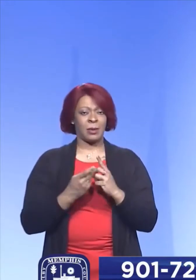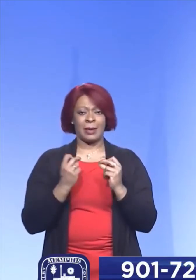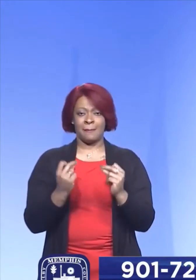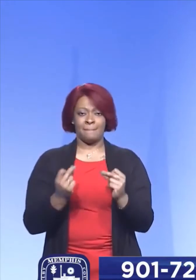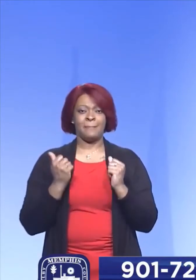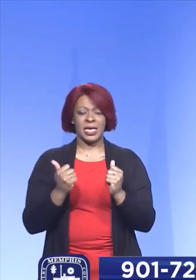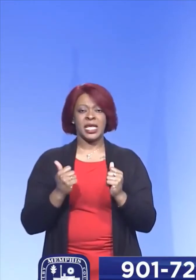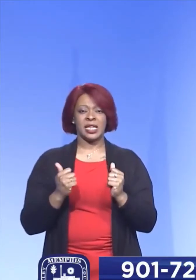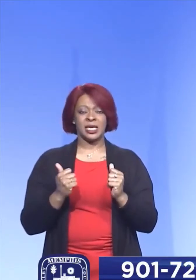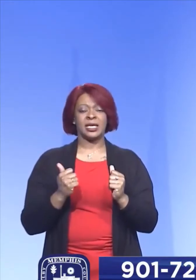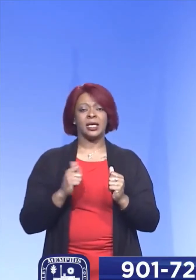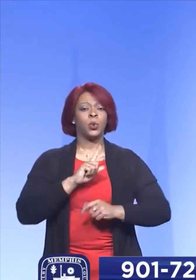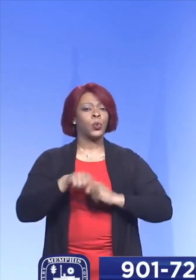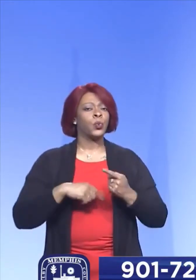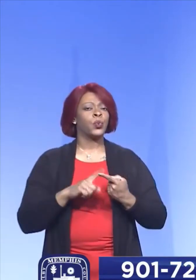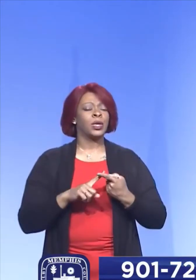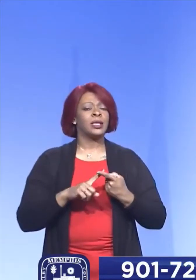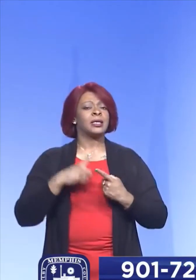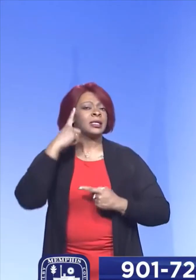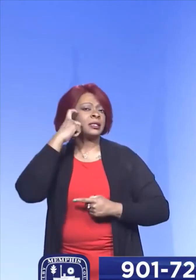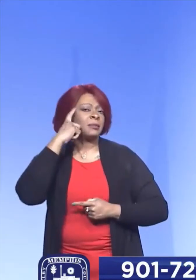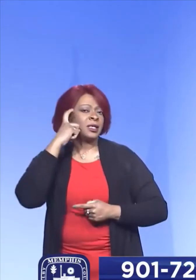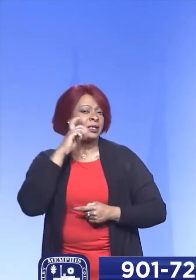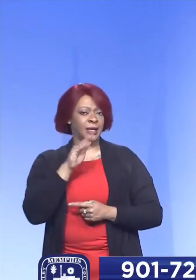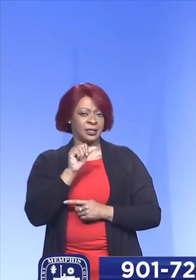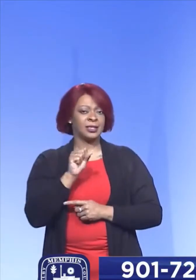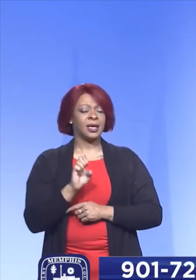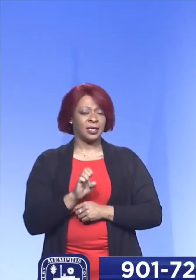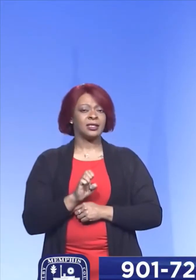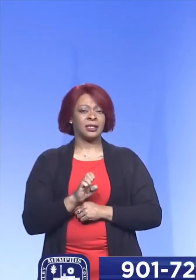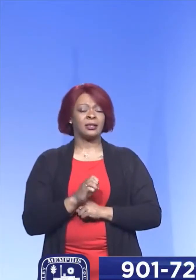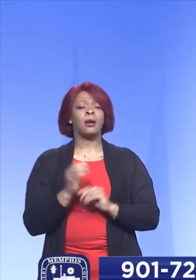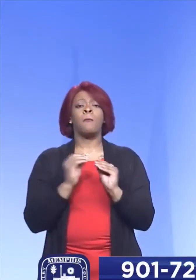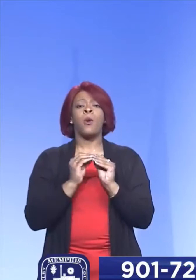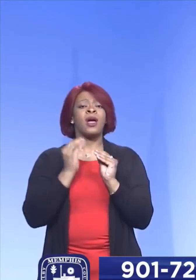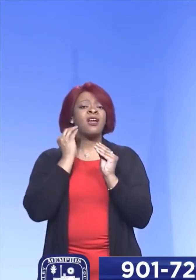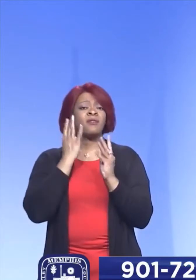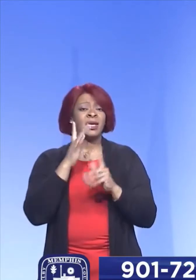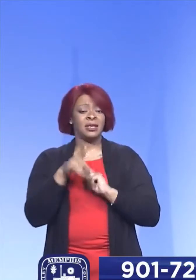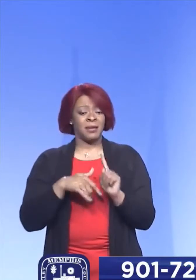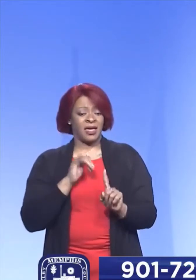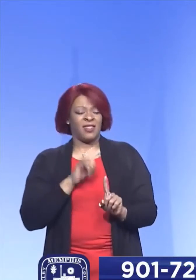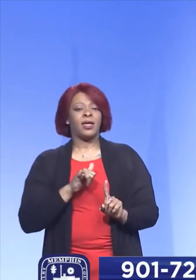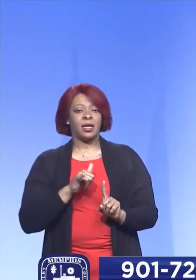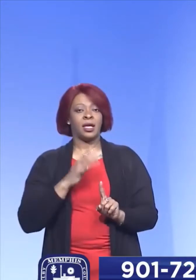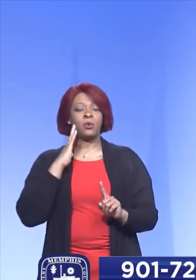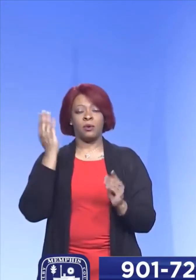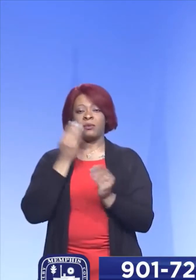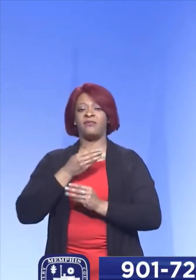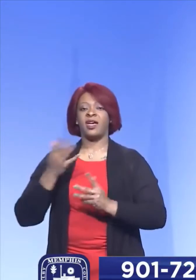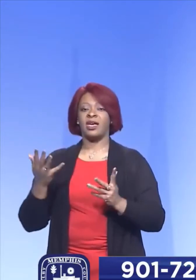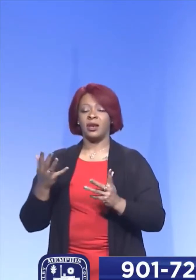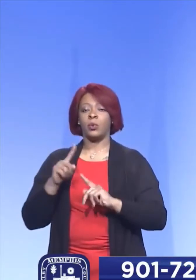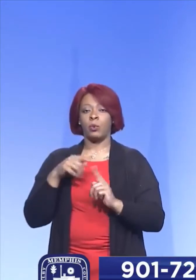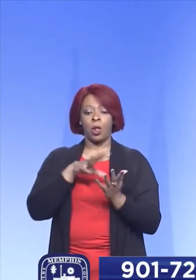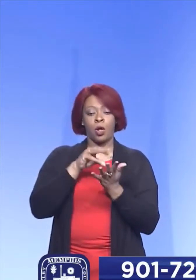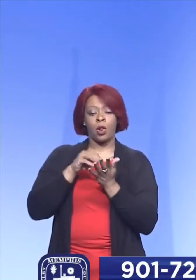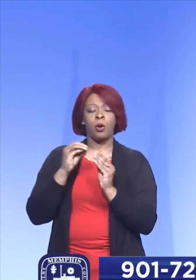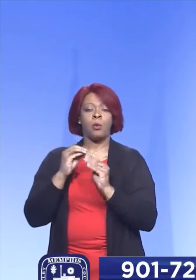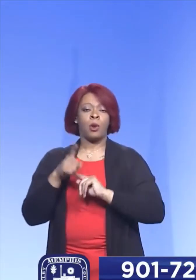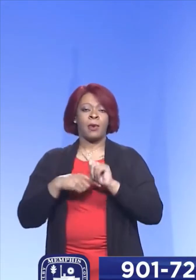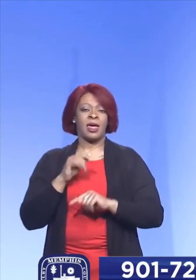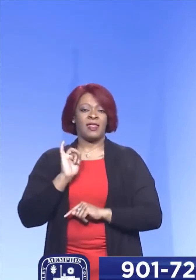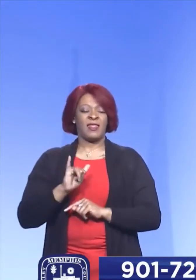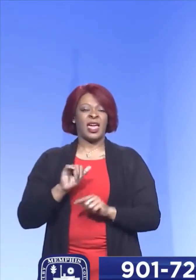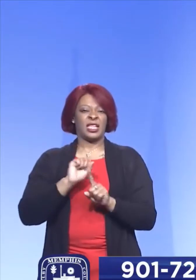when there's a suspicious case. So more information will be provided as we learn more about